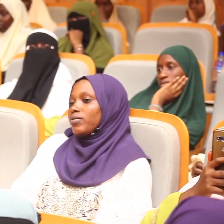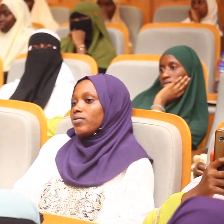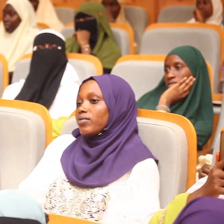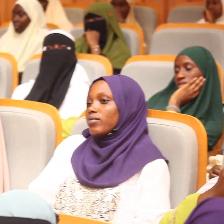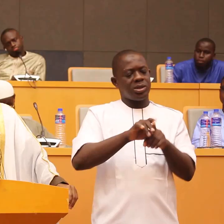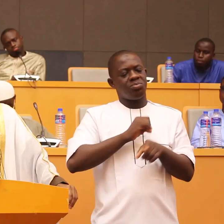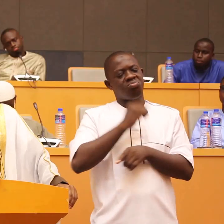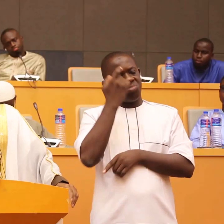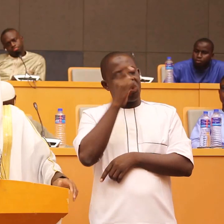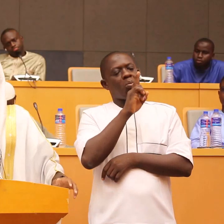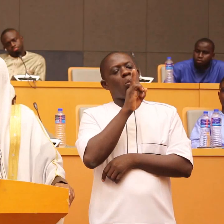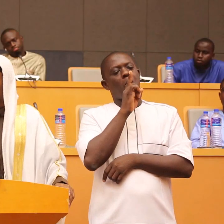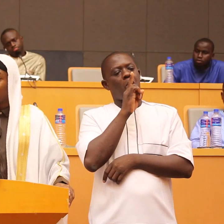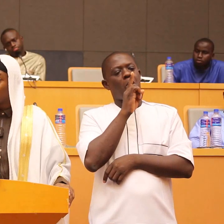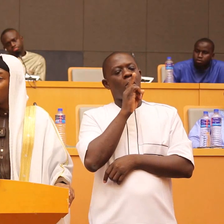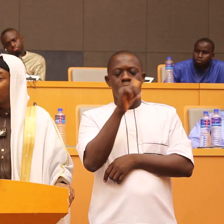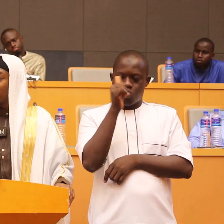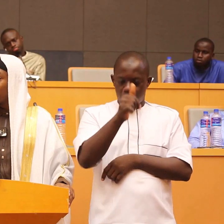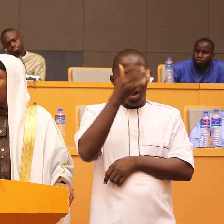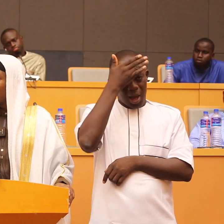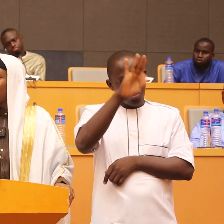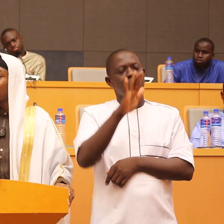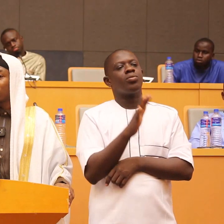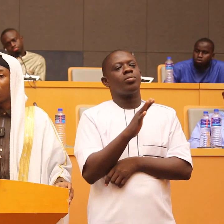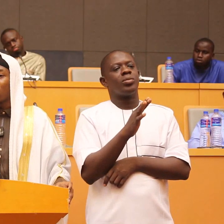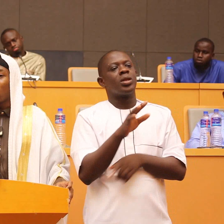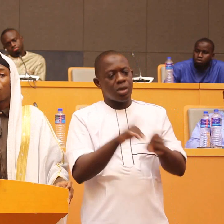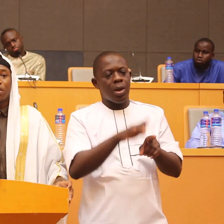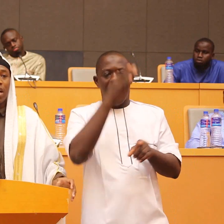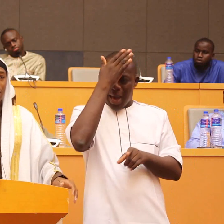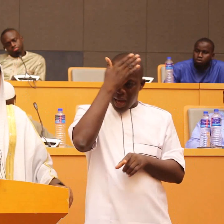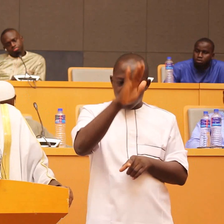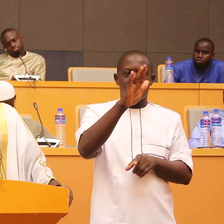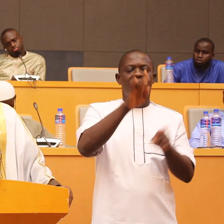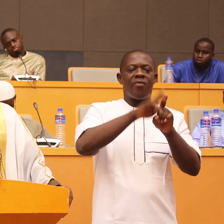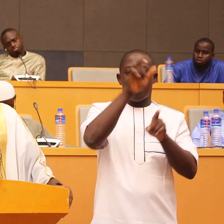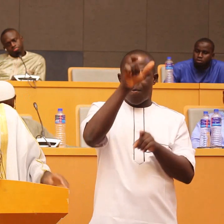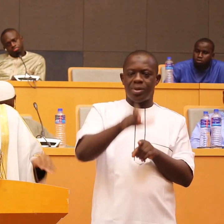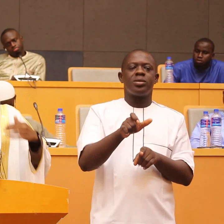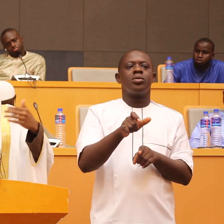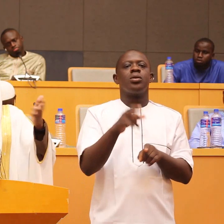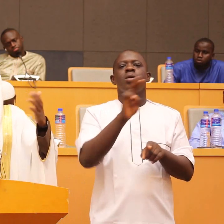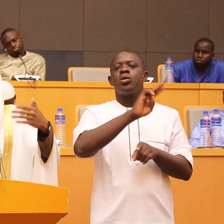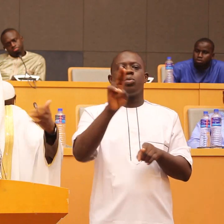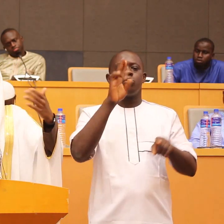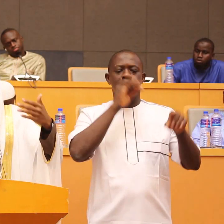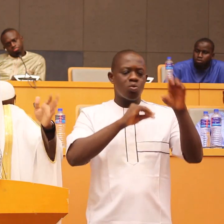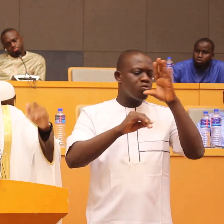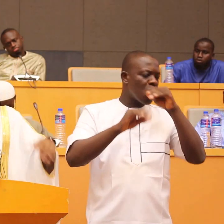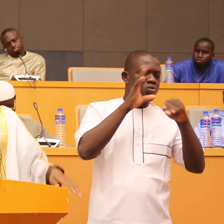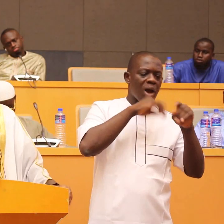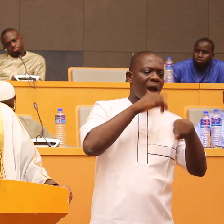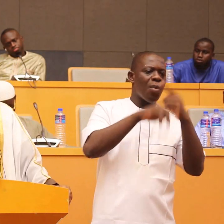call good character this should be the character of a da'i you shouldn't be speaking about